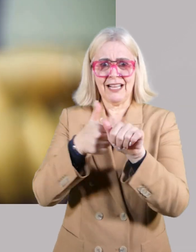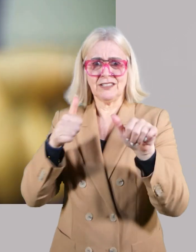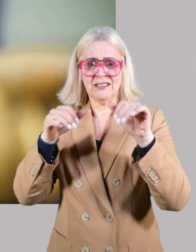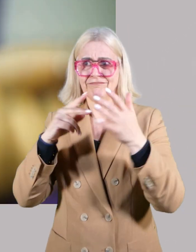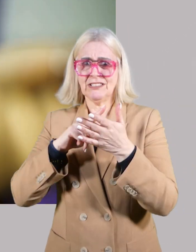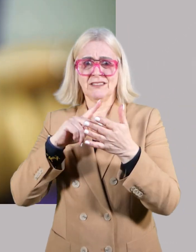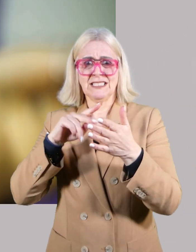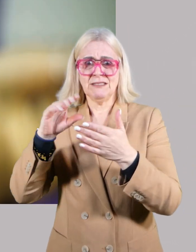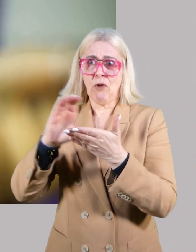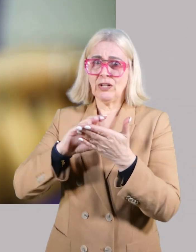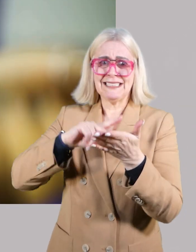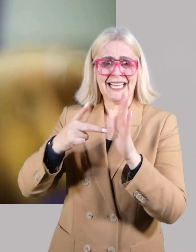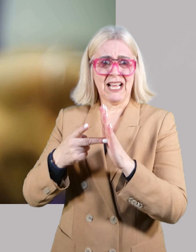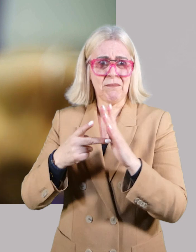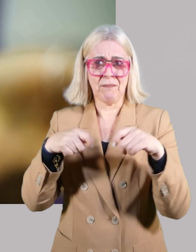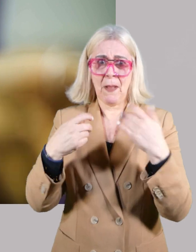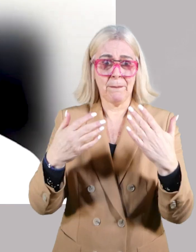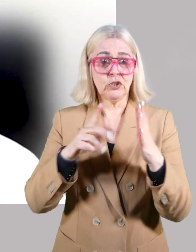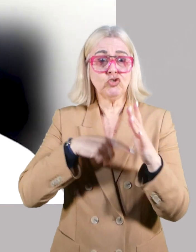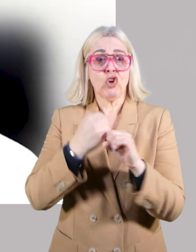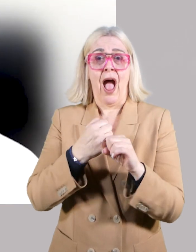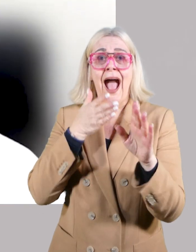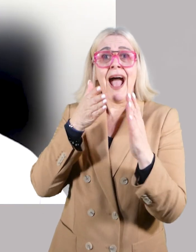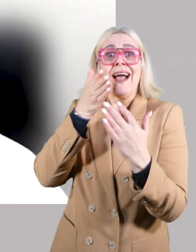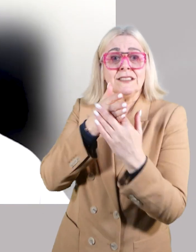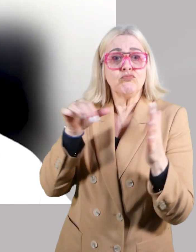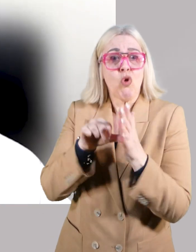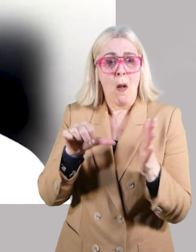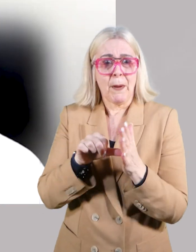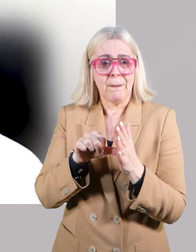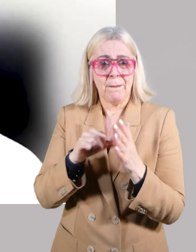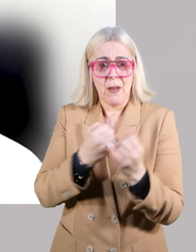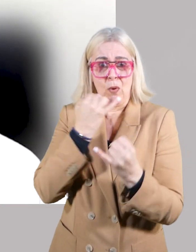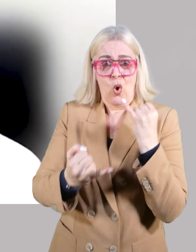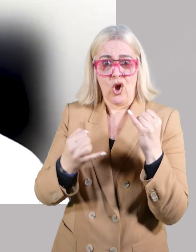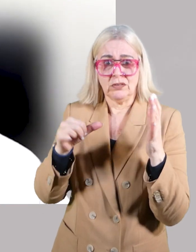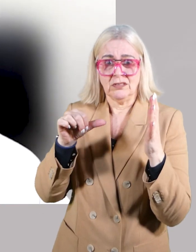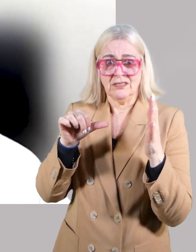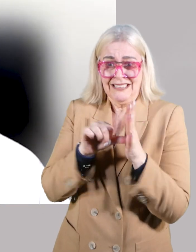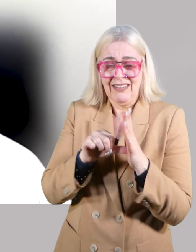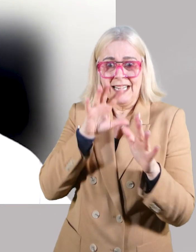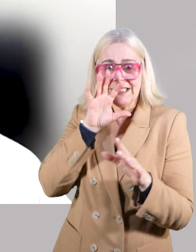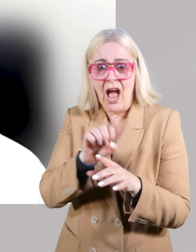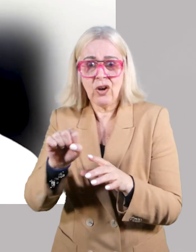and industry-sponsored schemes. This drug access problem is also confounded by difficulties in diagnostics.